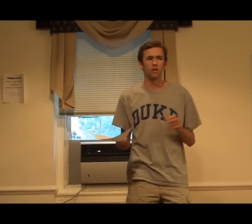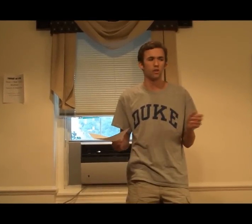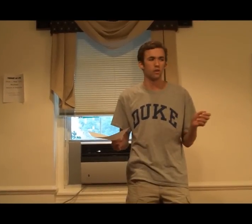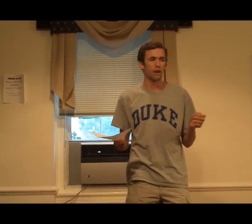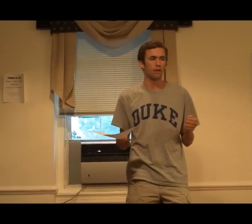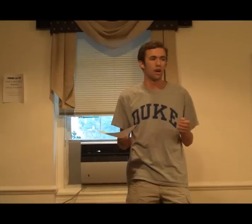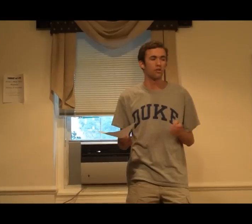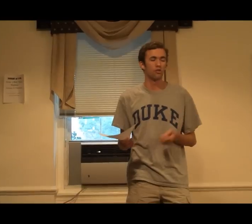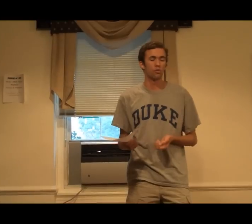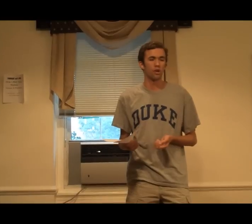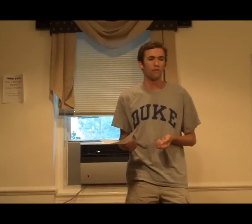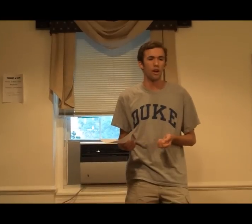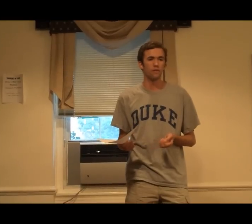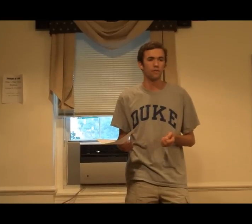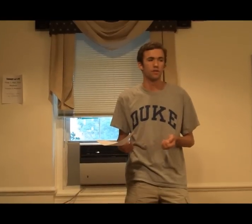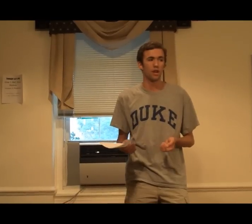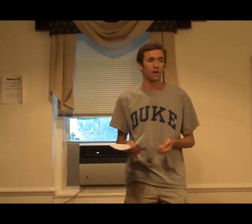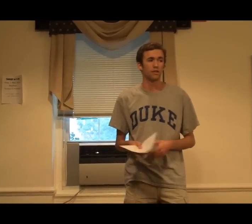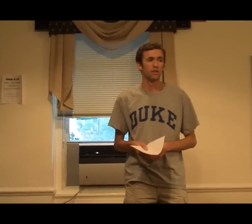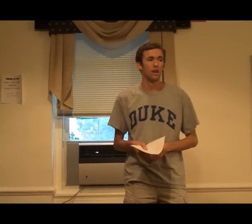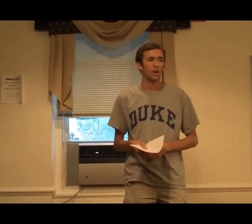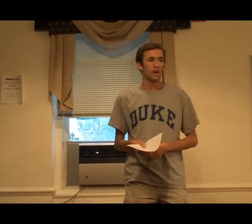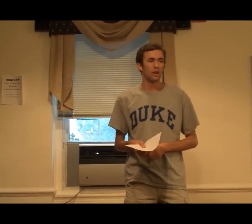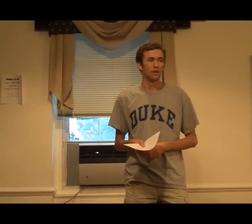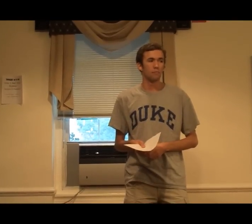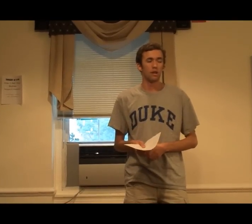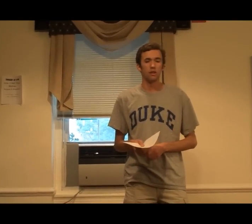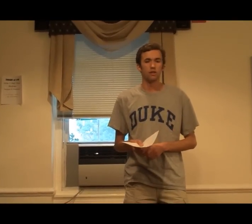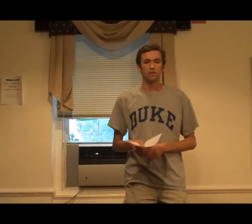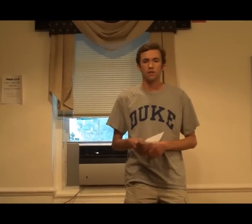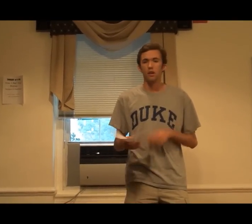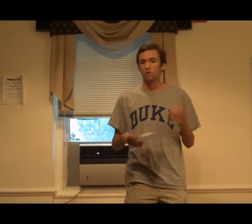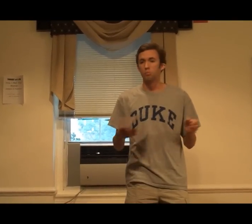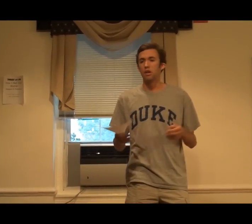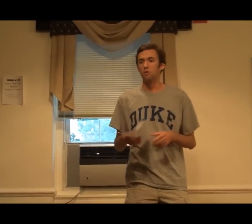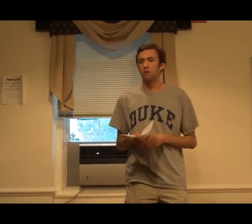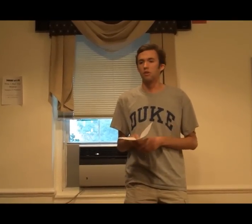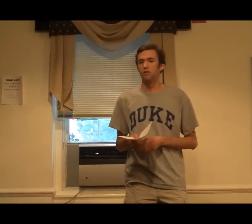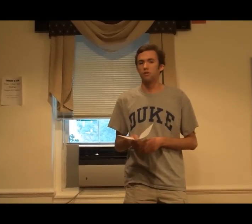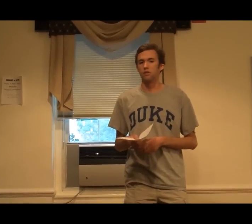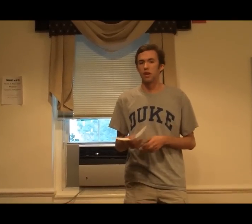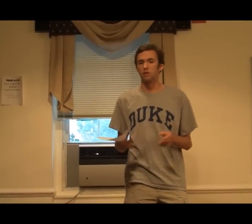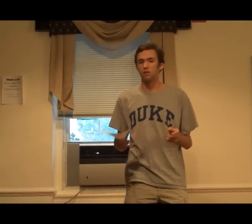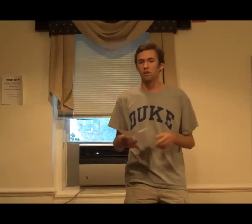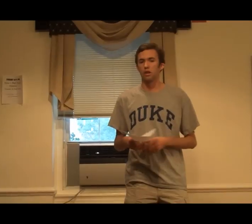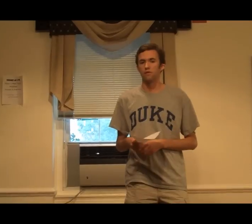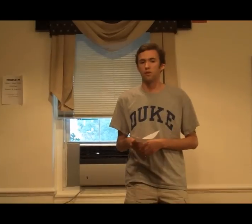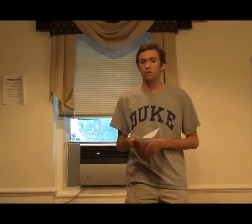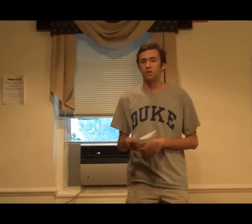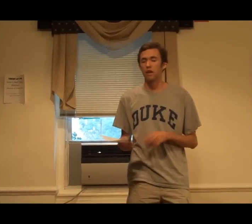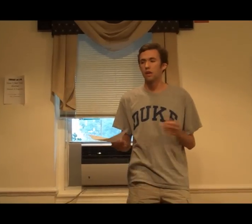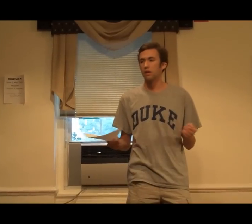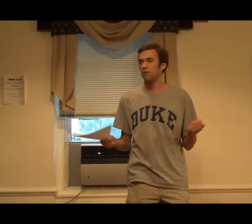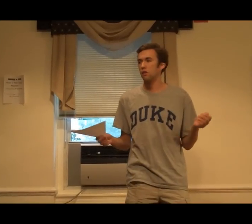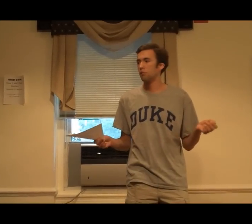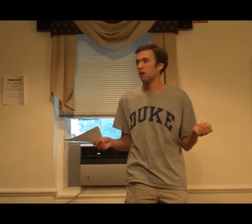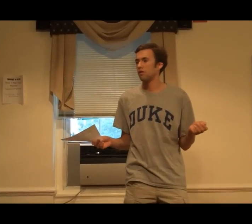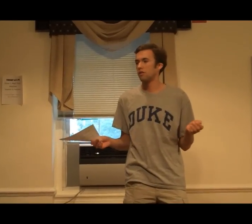learned about 125 different signs, and he mainly just repeated what the researchers said in order to get food. And so that led Herb Terence to